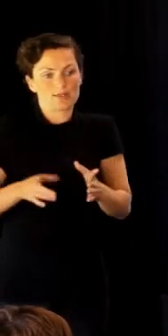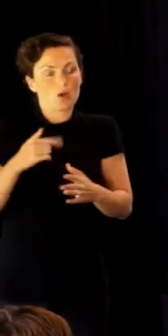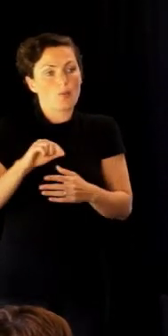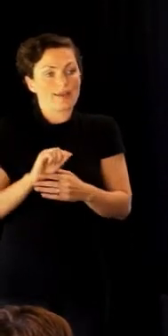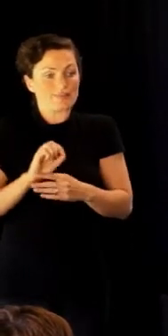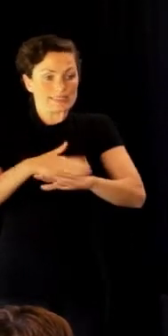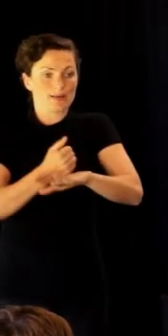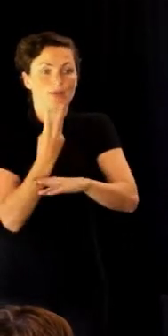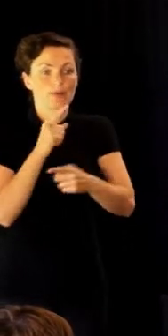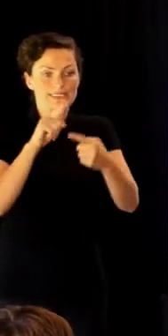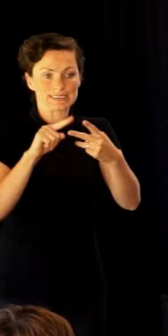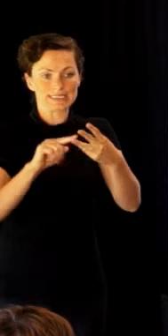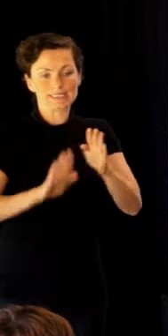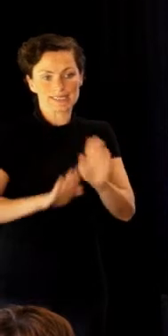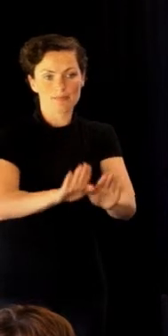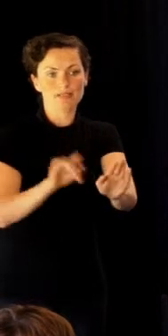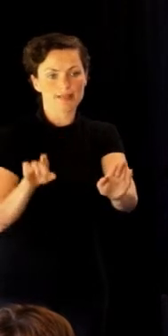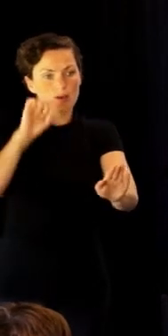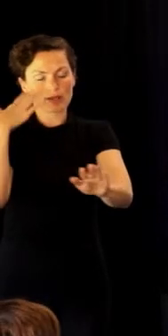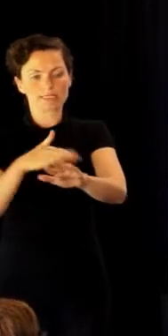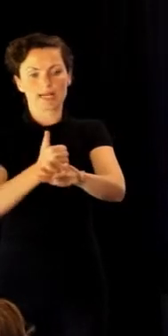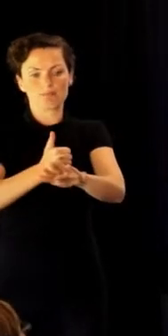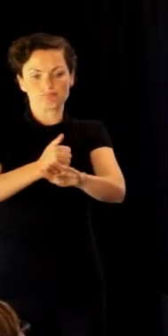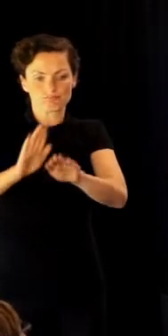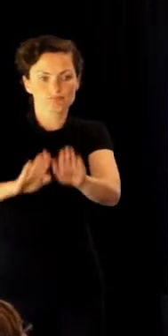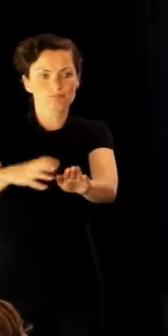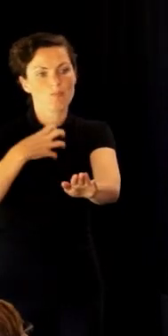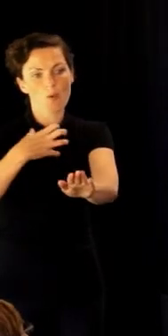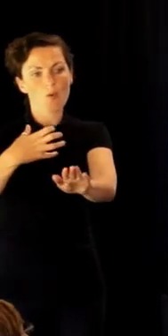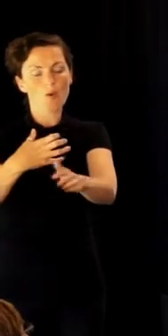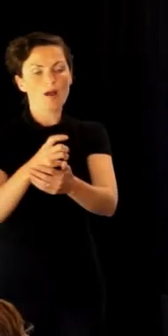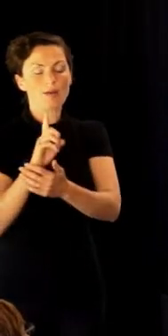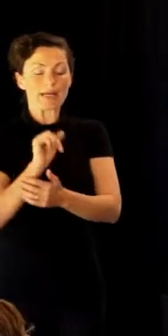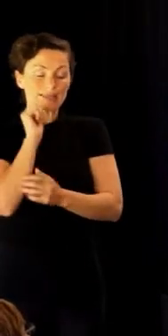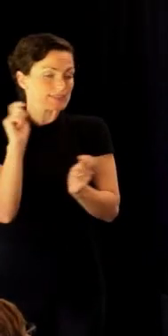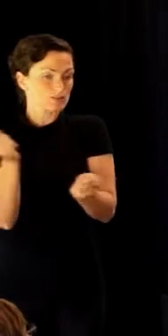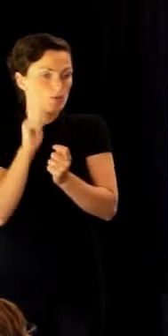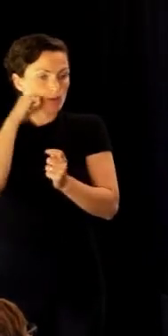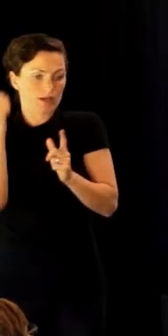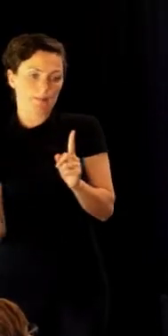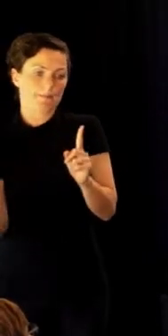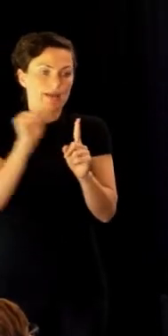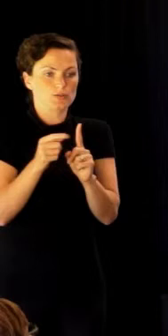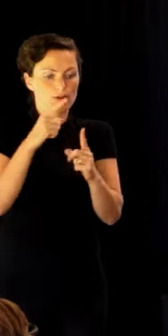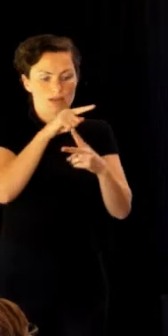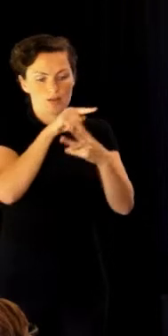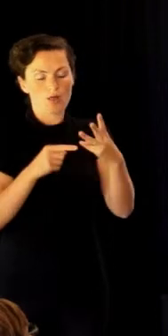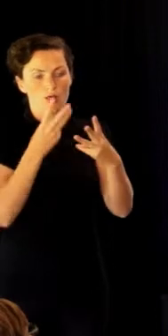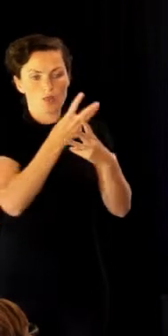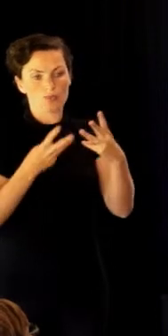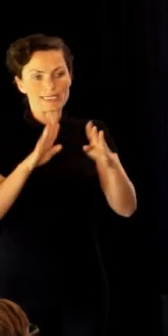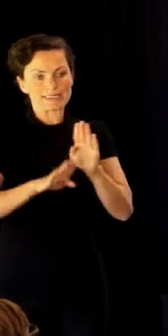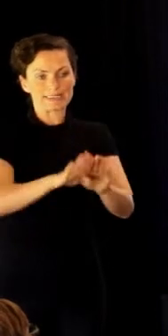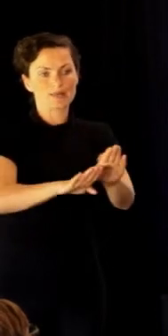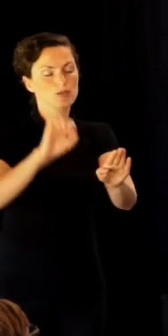three steps. They're probably going to implement new steps. But if it doesn't work, well, we come back to our three steps. At least we'll keep